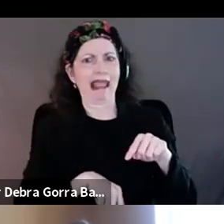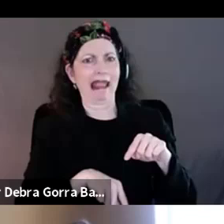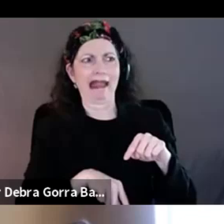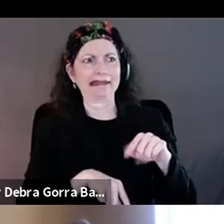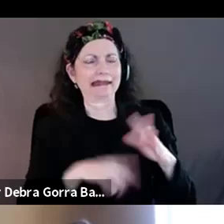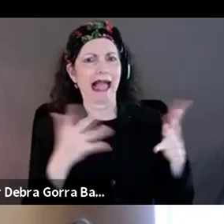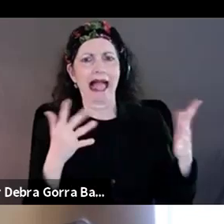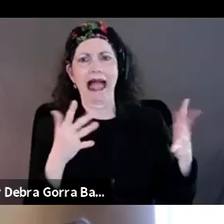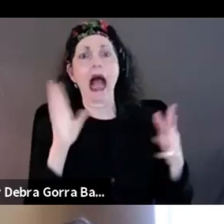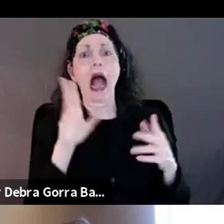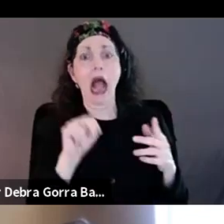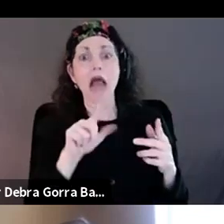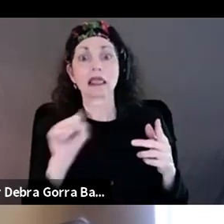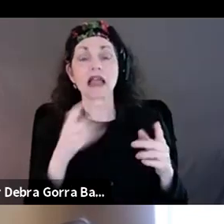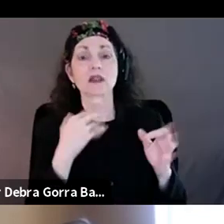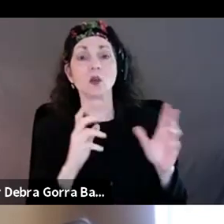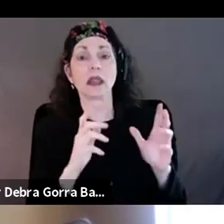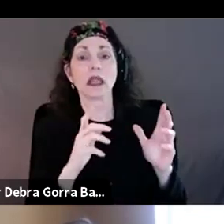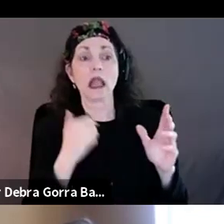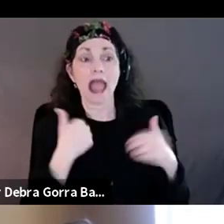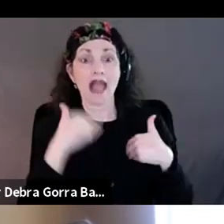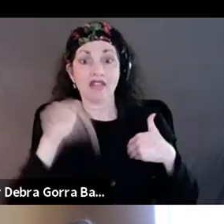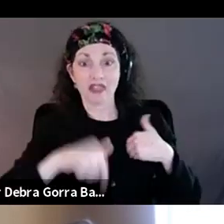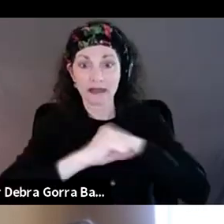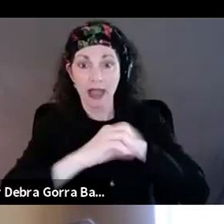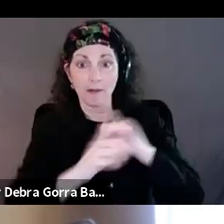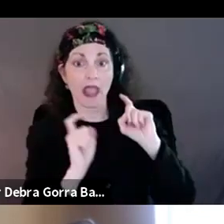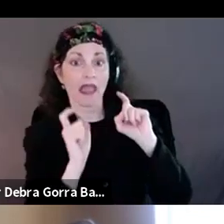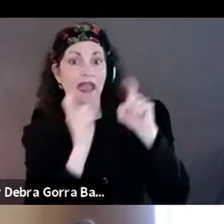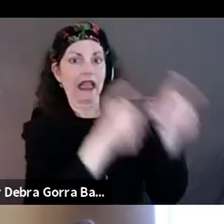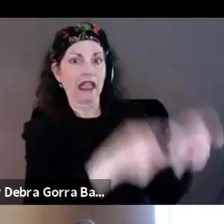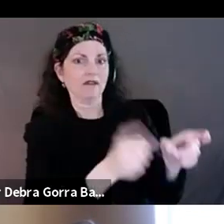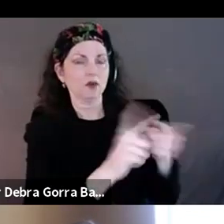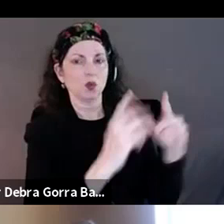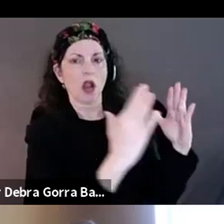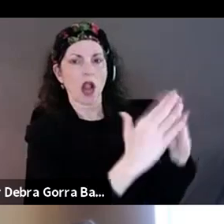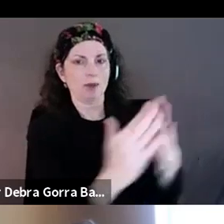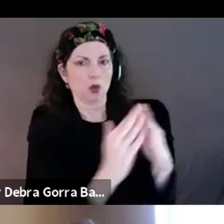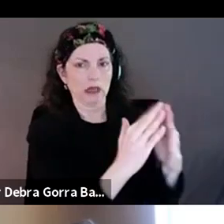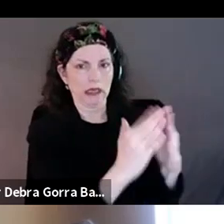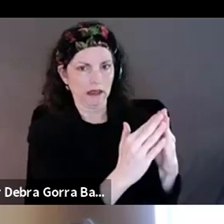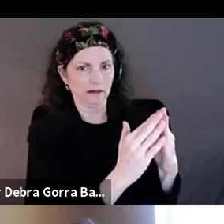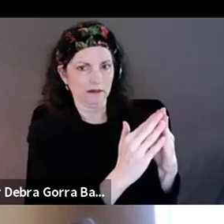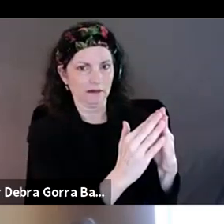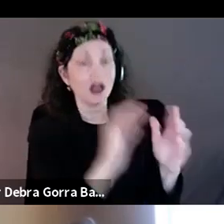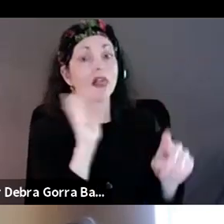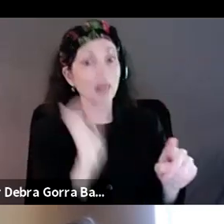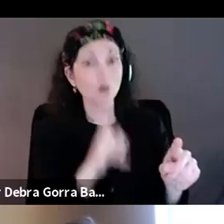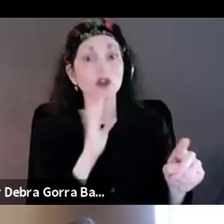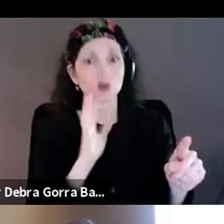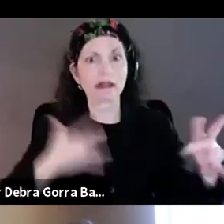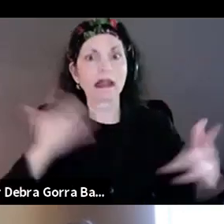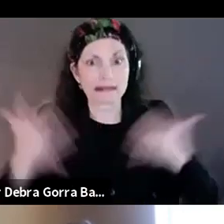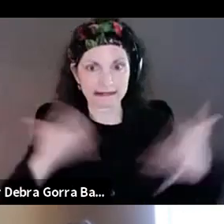over to the community. And we were recognizing that a lot of the most exciting, really groundbreaking work,